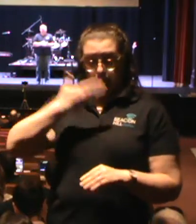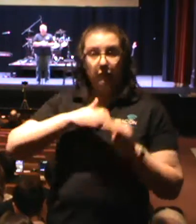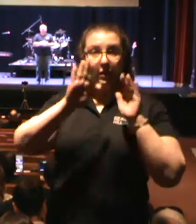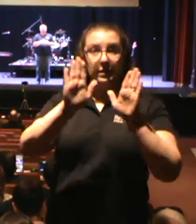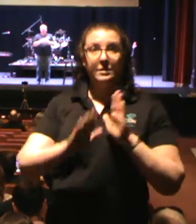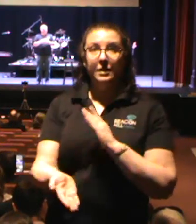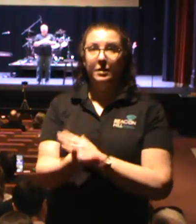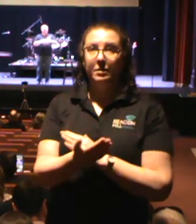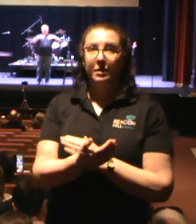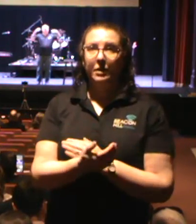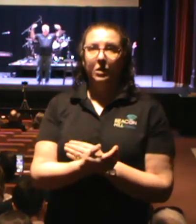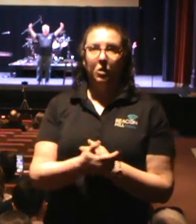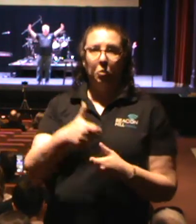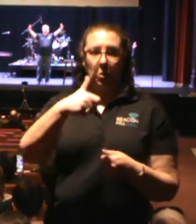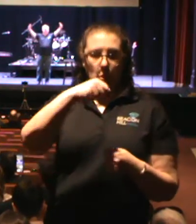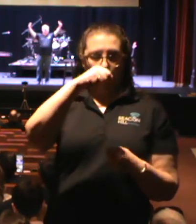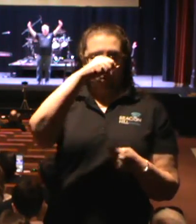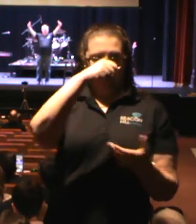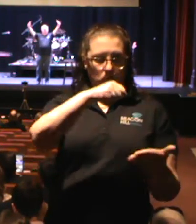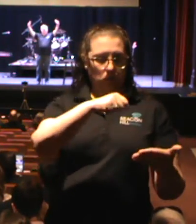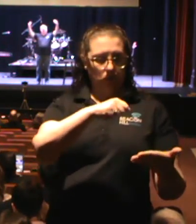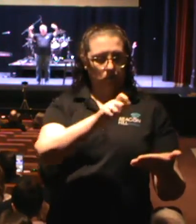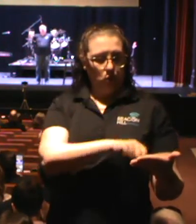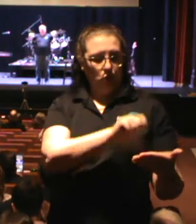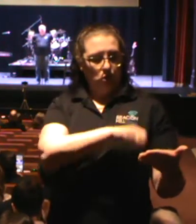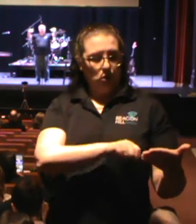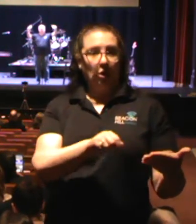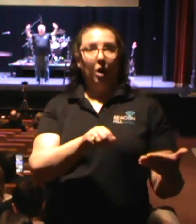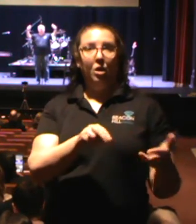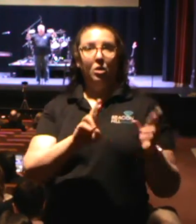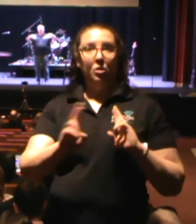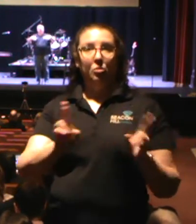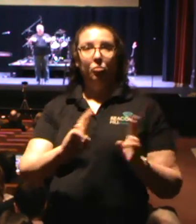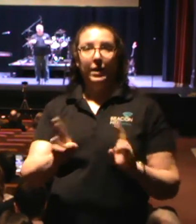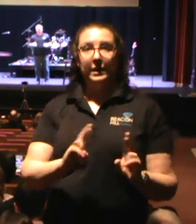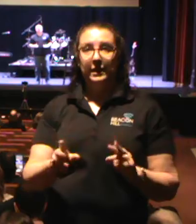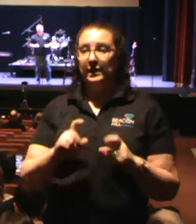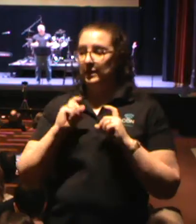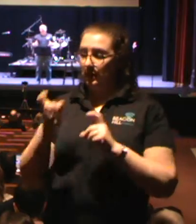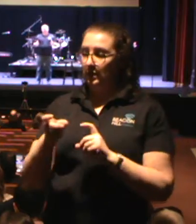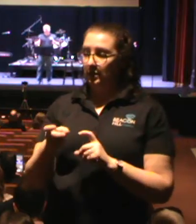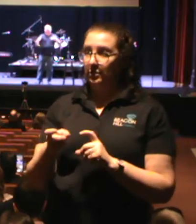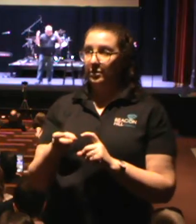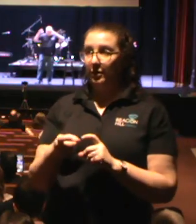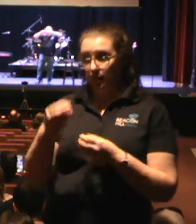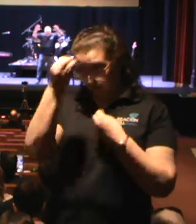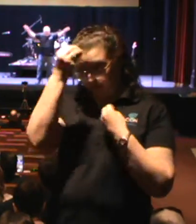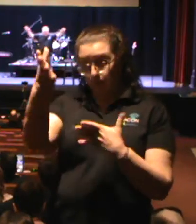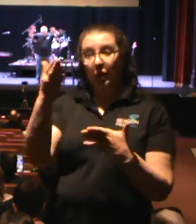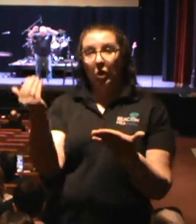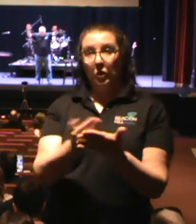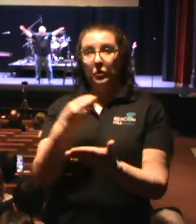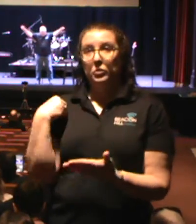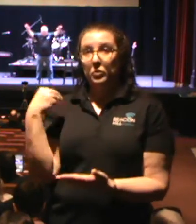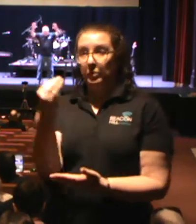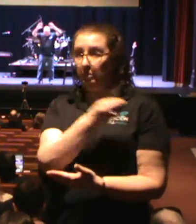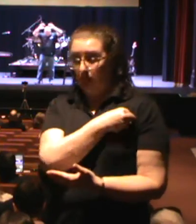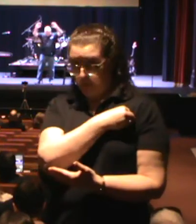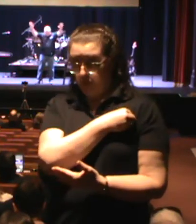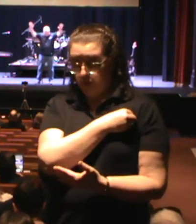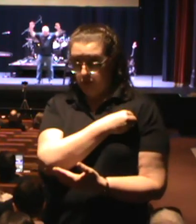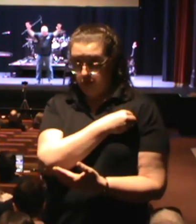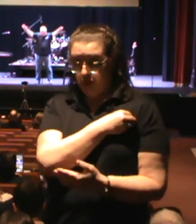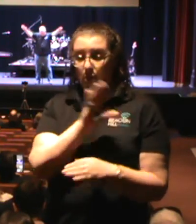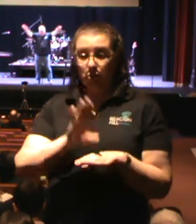with a clipboard ready to announce new members to the church as they came forward during the invitation, all right? So that's really all I knew